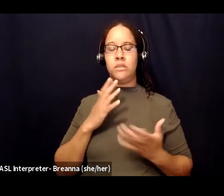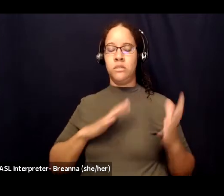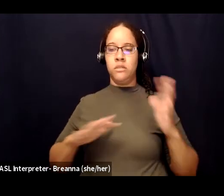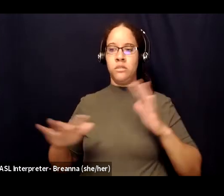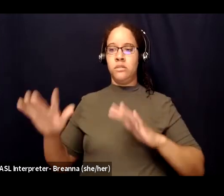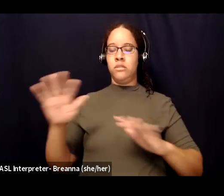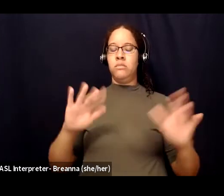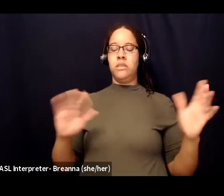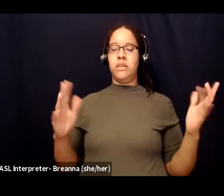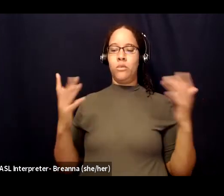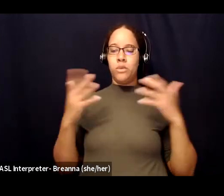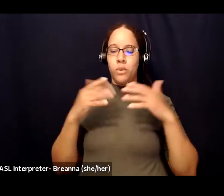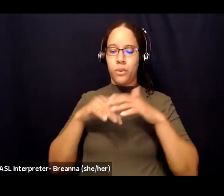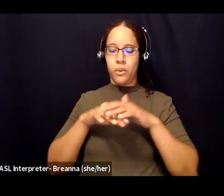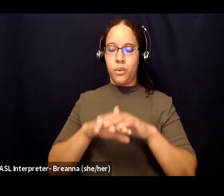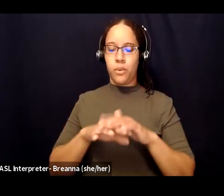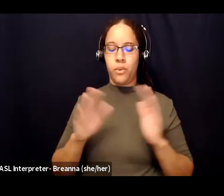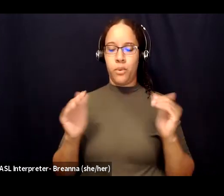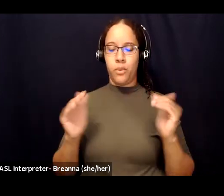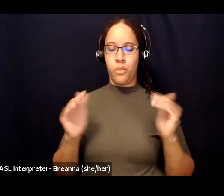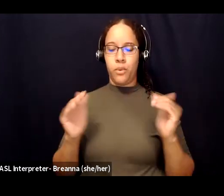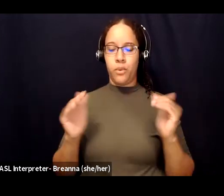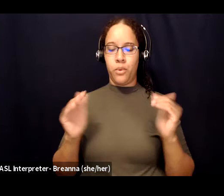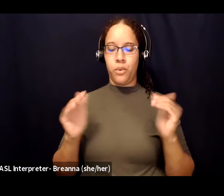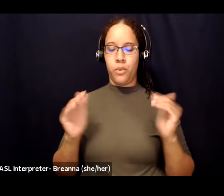is often neglected and is forgotten as we follow our pursuits.